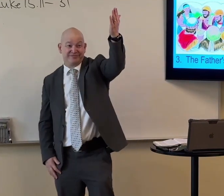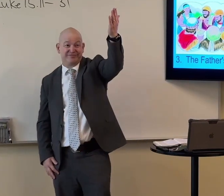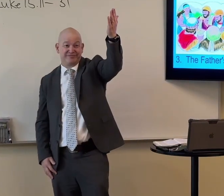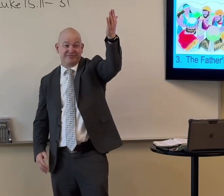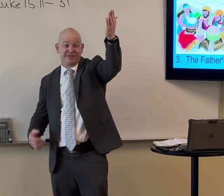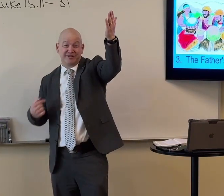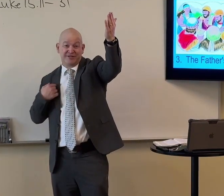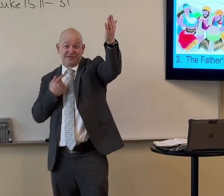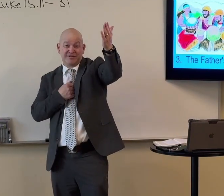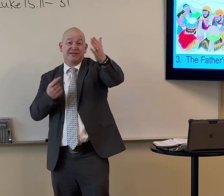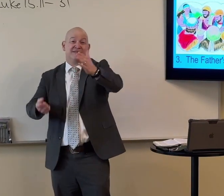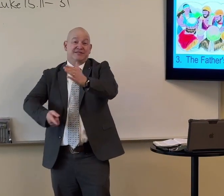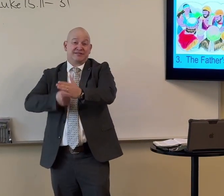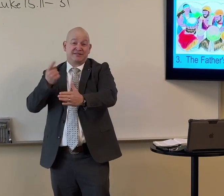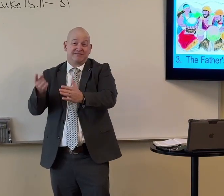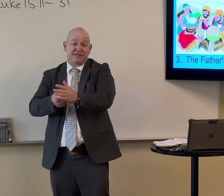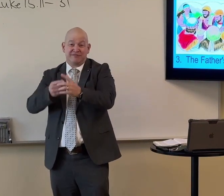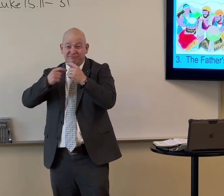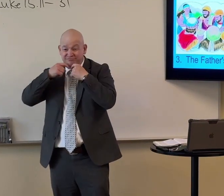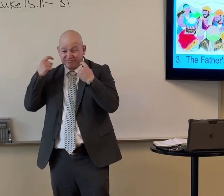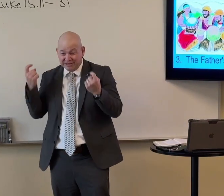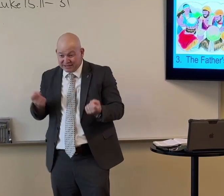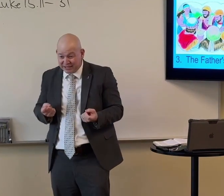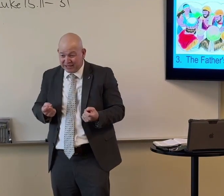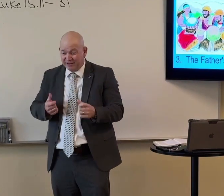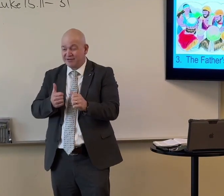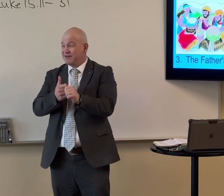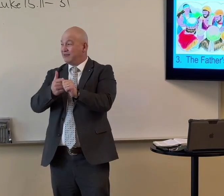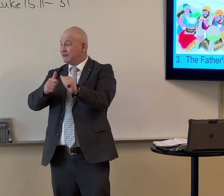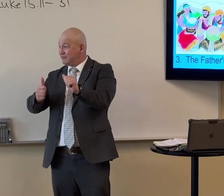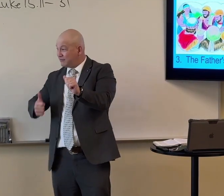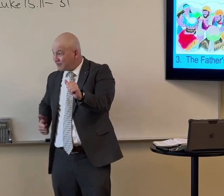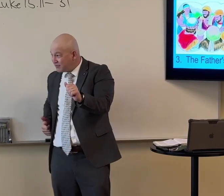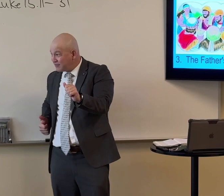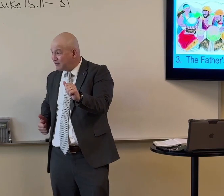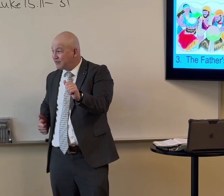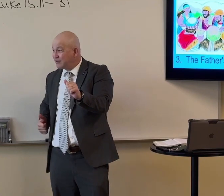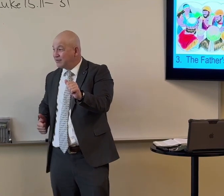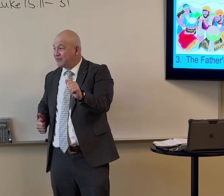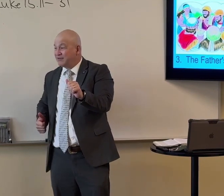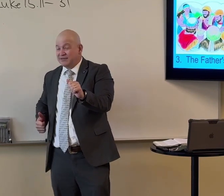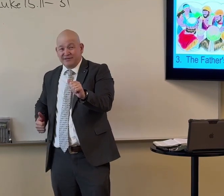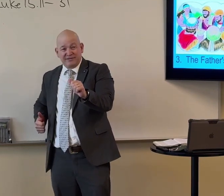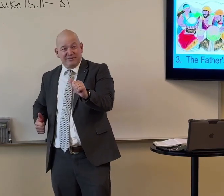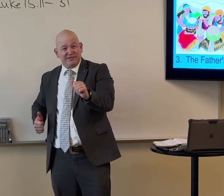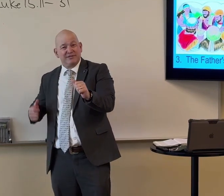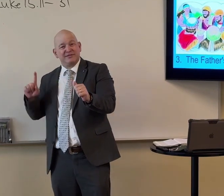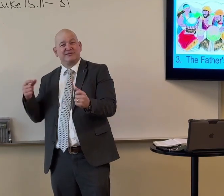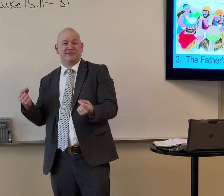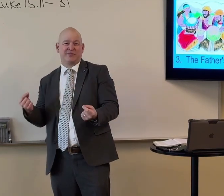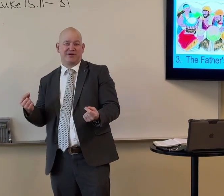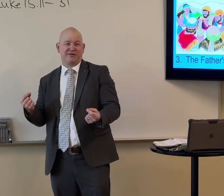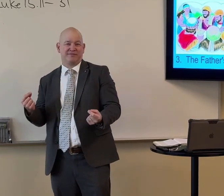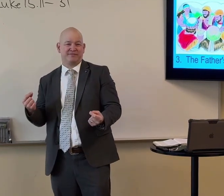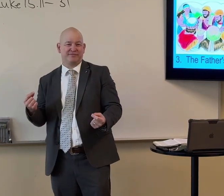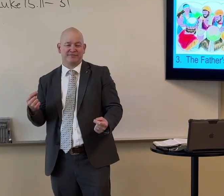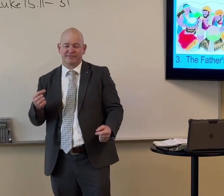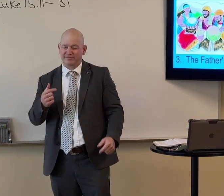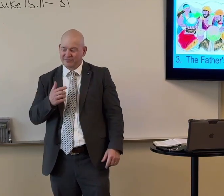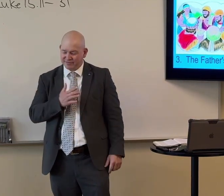You know. That's our father. Sometimes we sin. And we stray. And what.